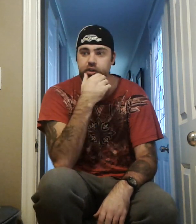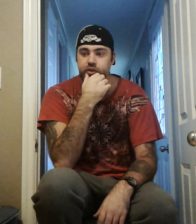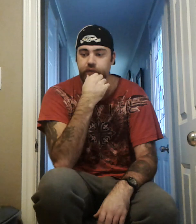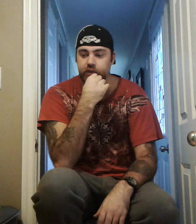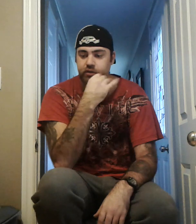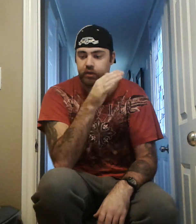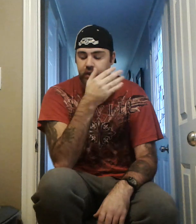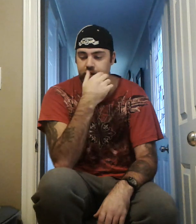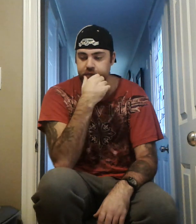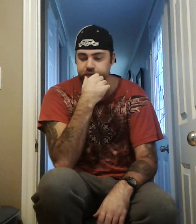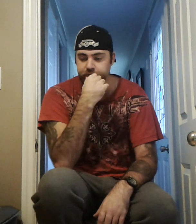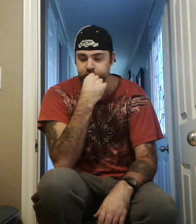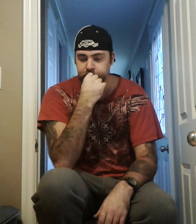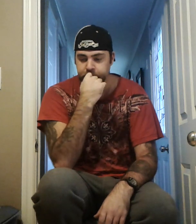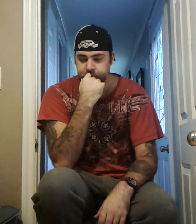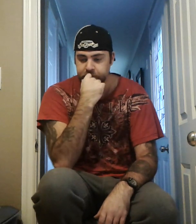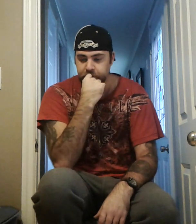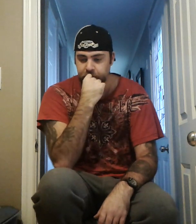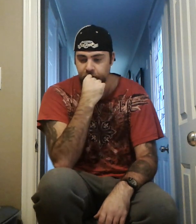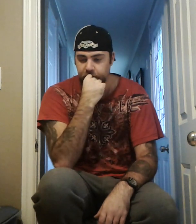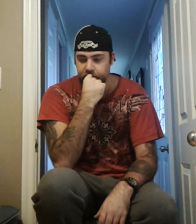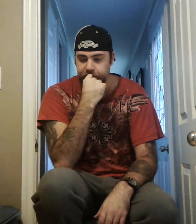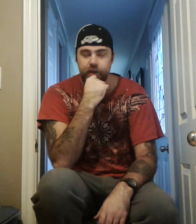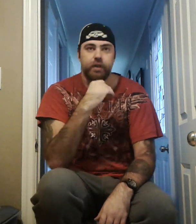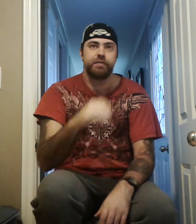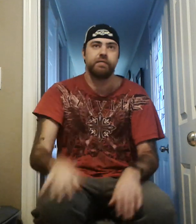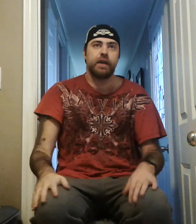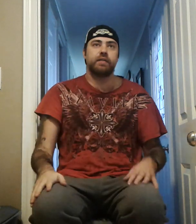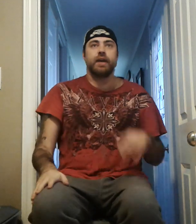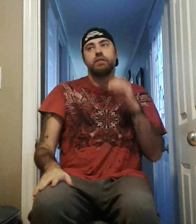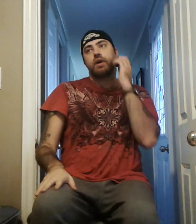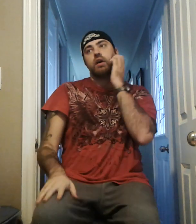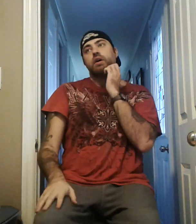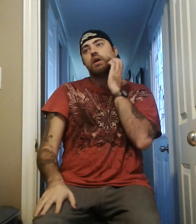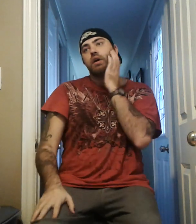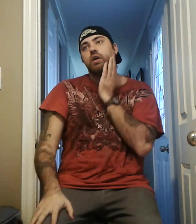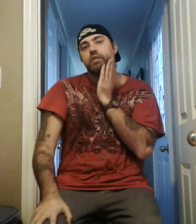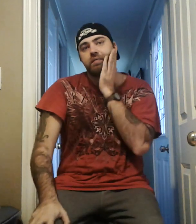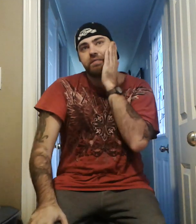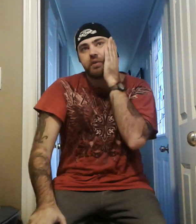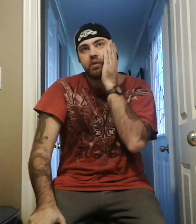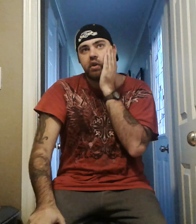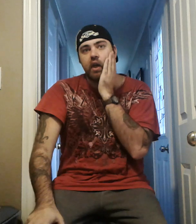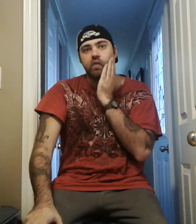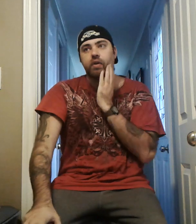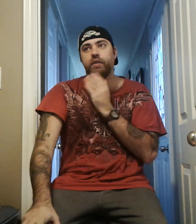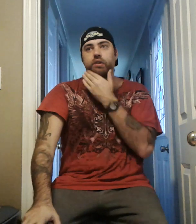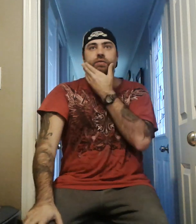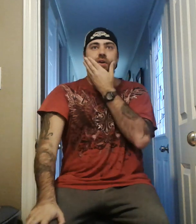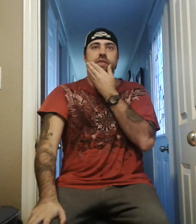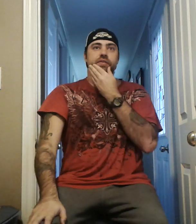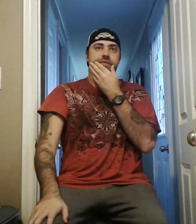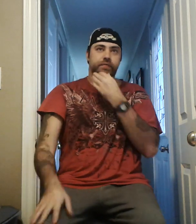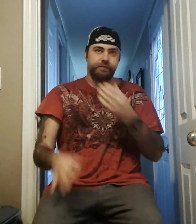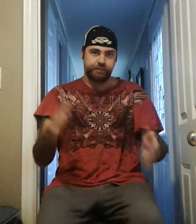match, the, uh, Raw and, uh, SmackDown, uh, that one there, the women's, uh,